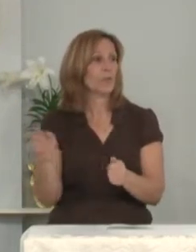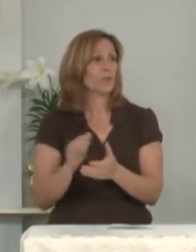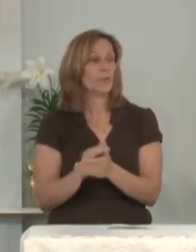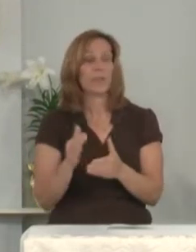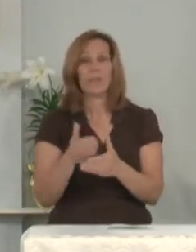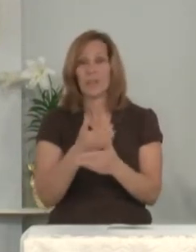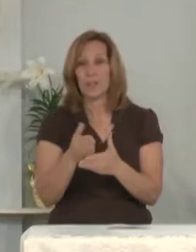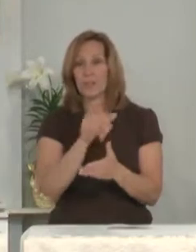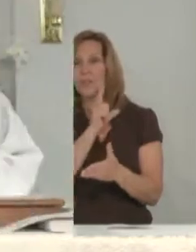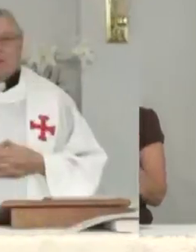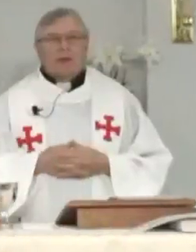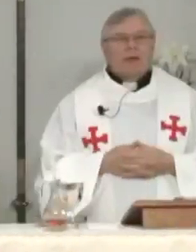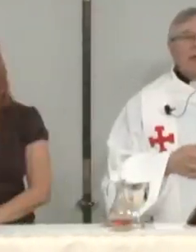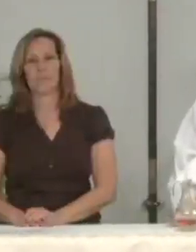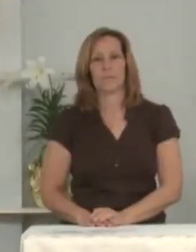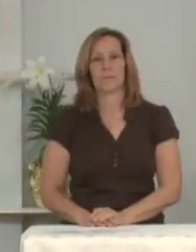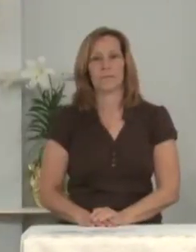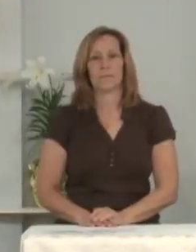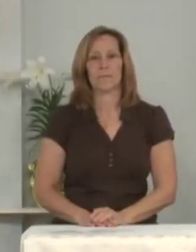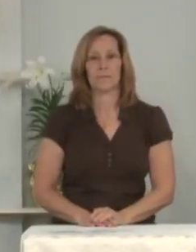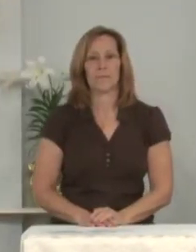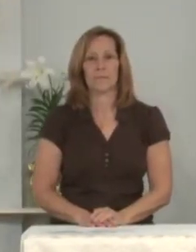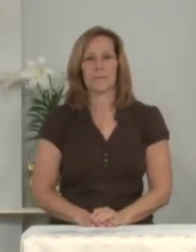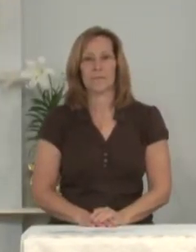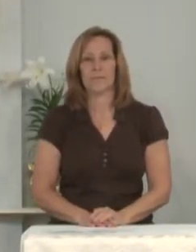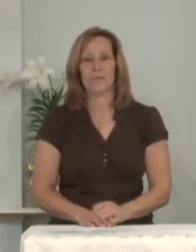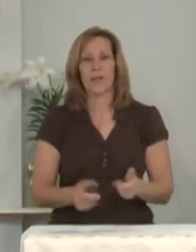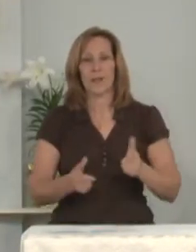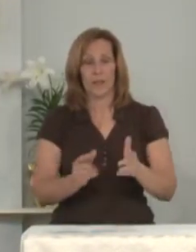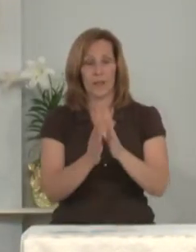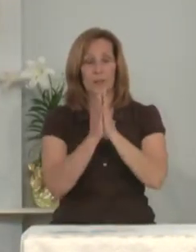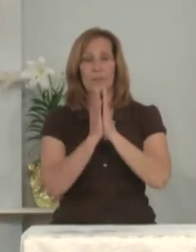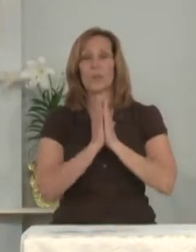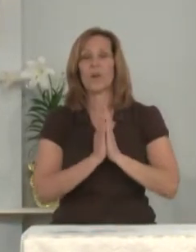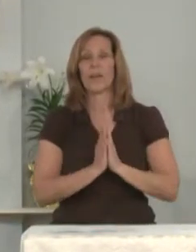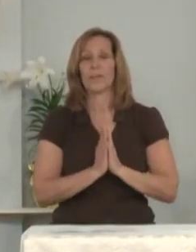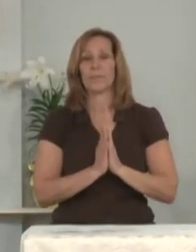Let us share the Lord's peace. Let us pray.